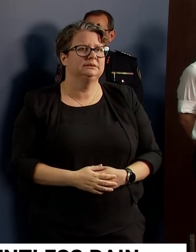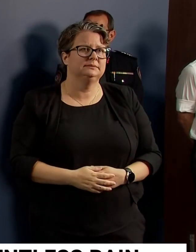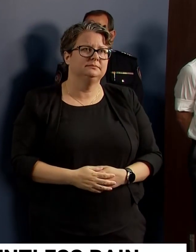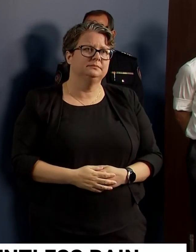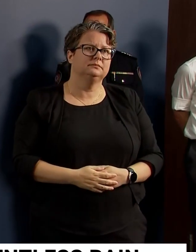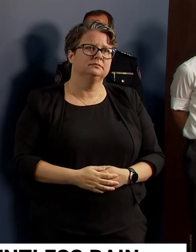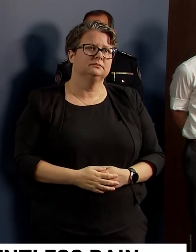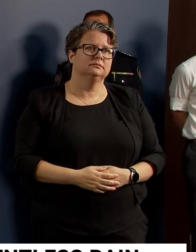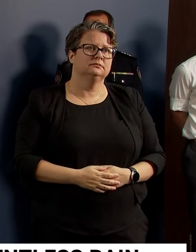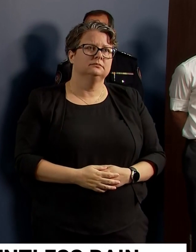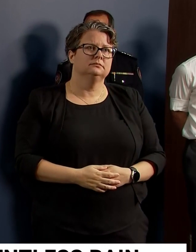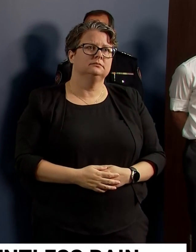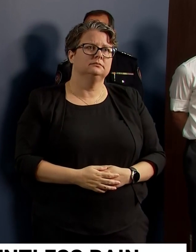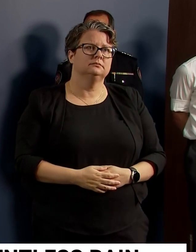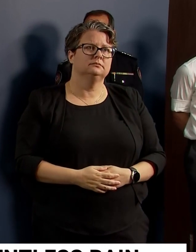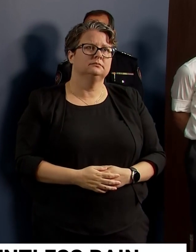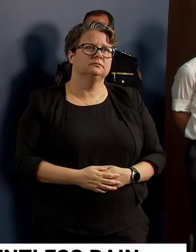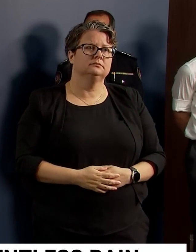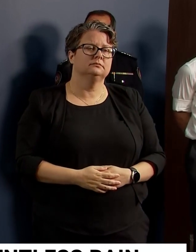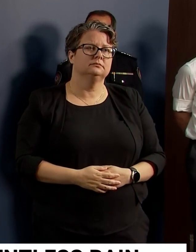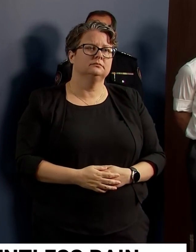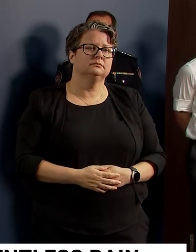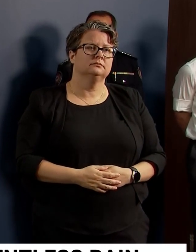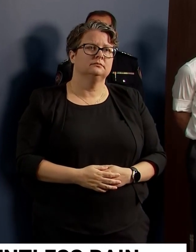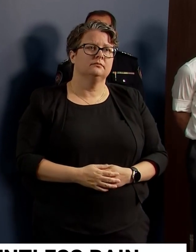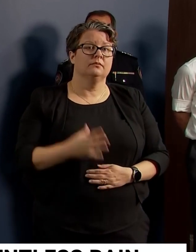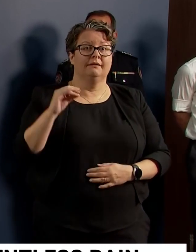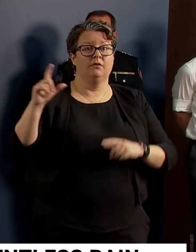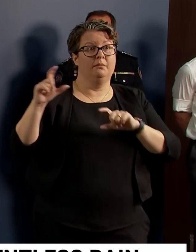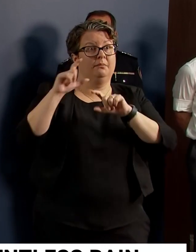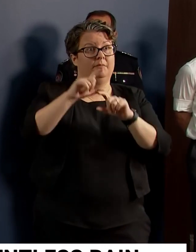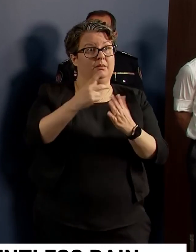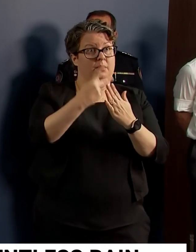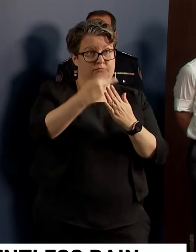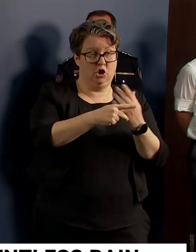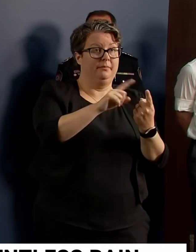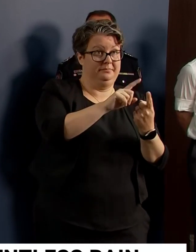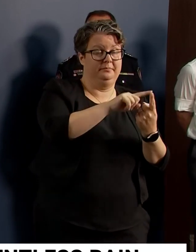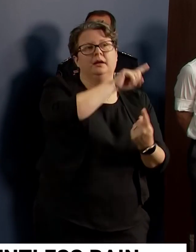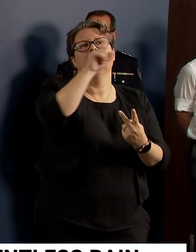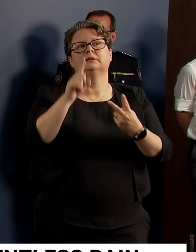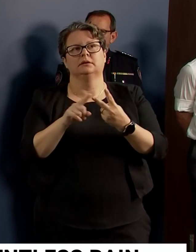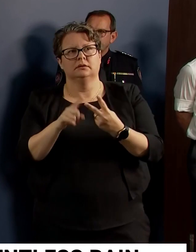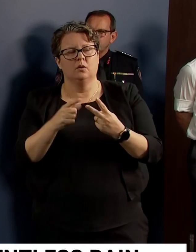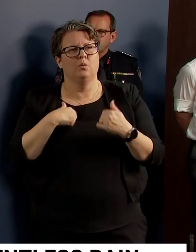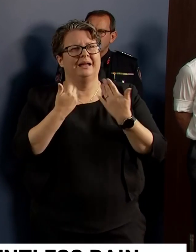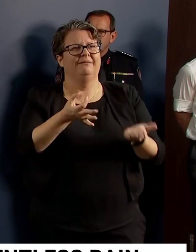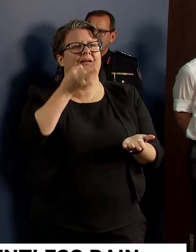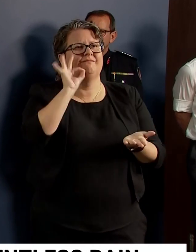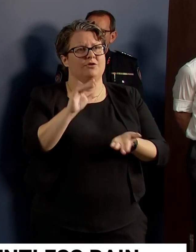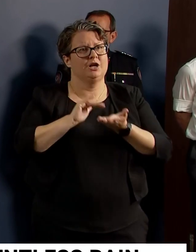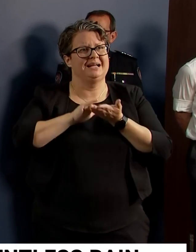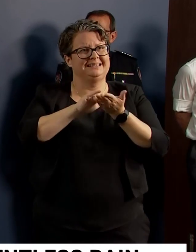to the jointly funded federal and state assistance programs, we are also providing free assistance